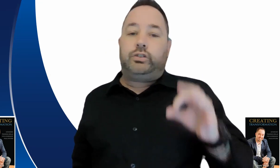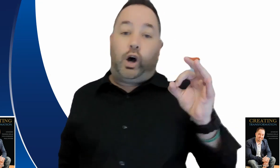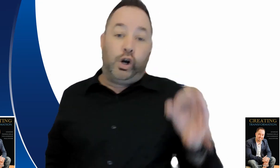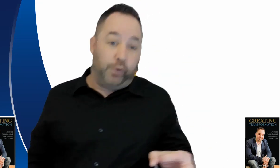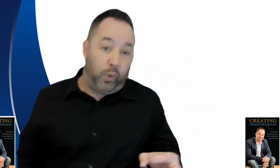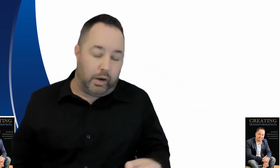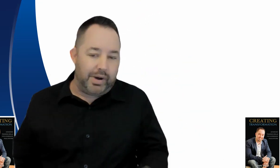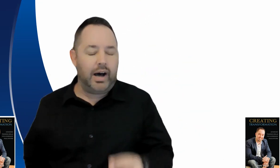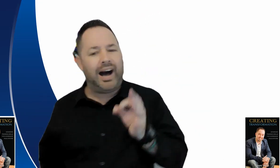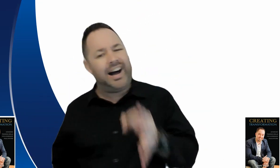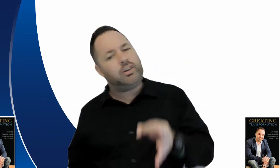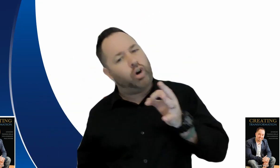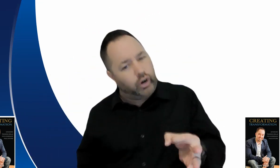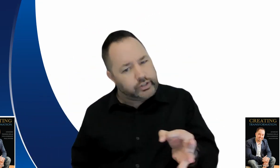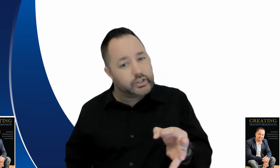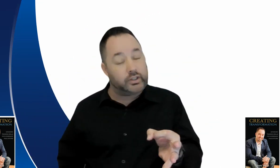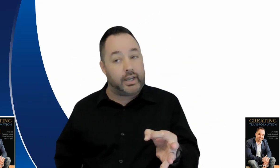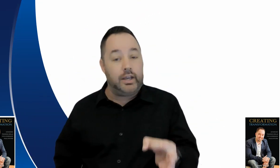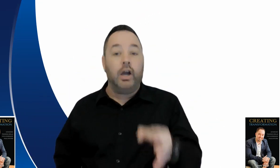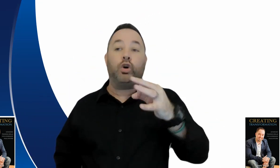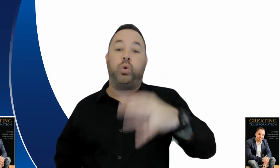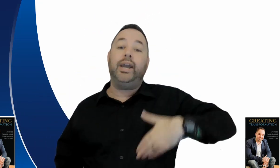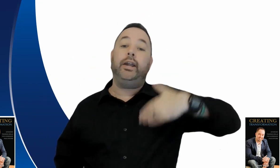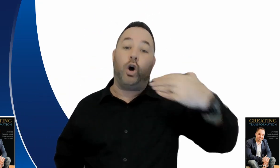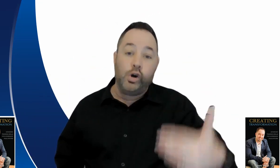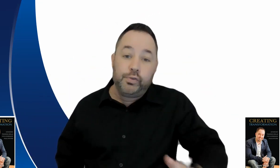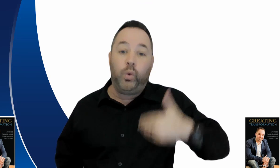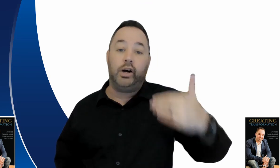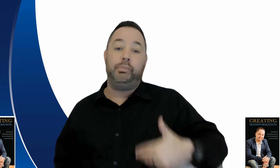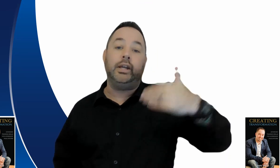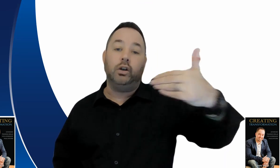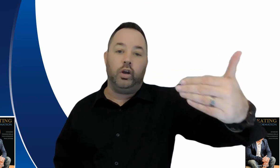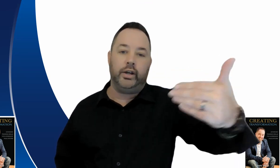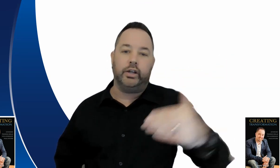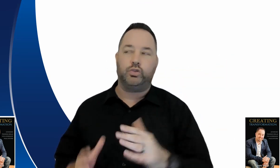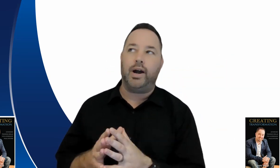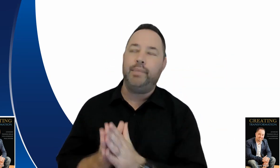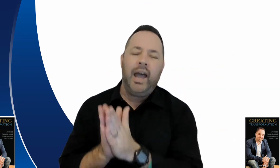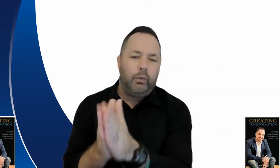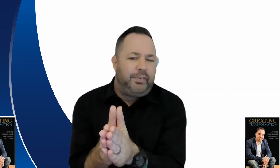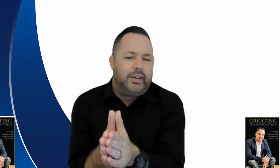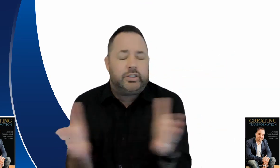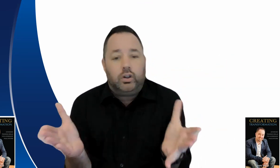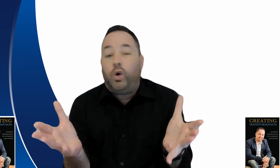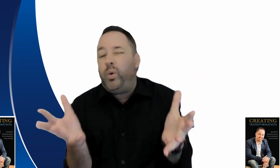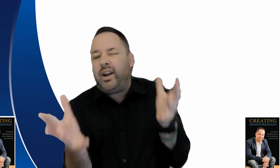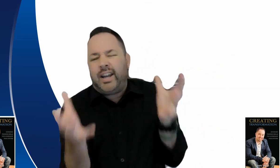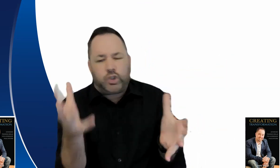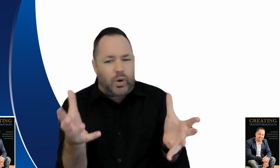is overwhelmed i mean consciously creating overwhelm in learners right and we find this a lot where a